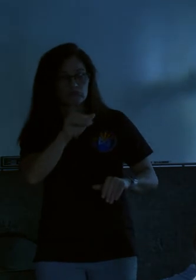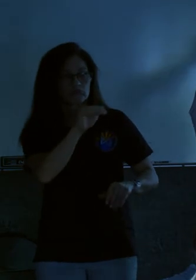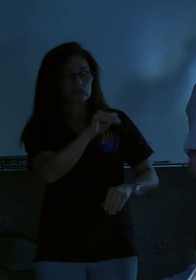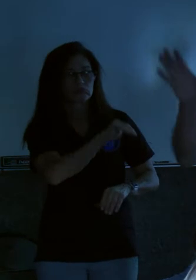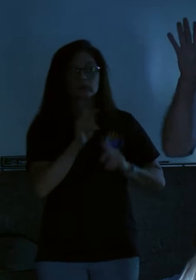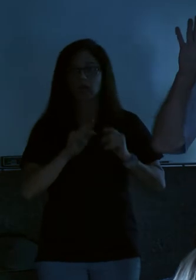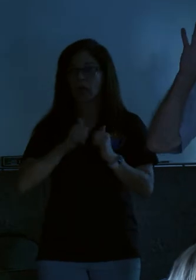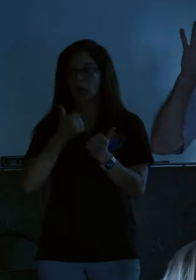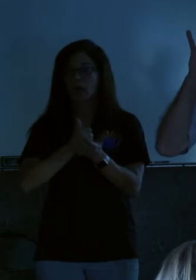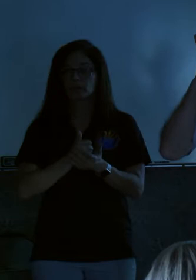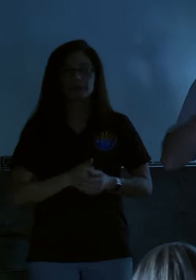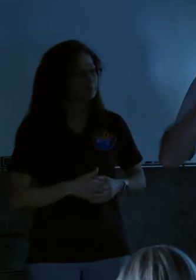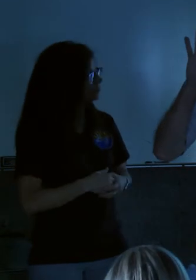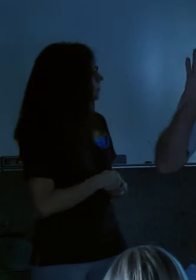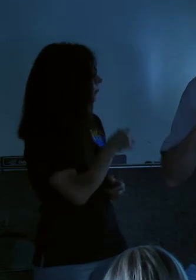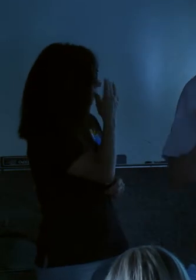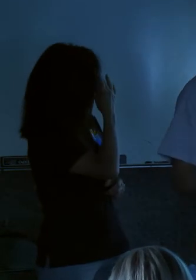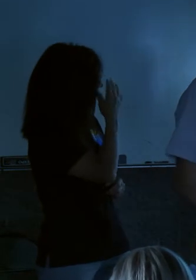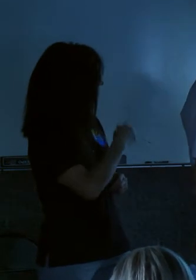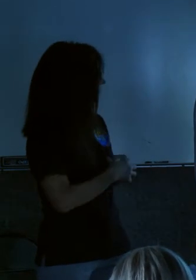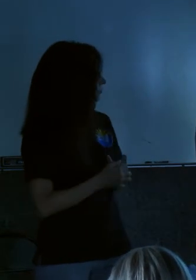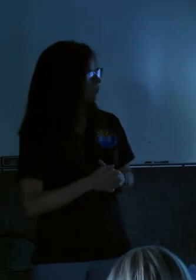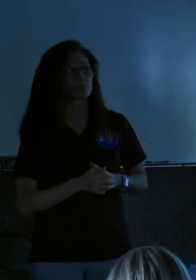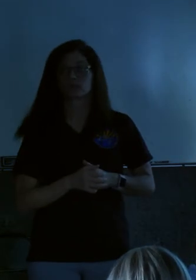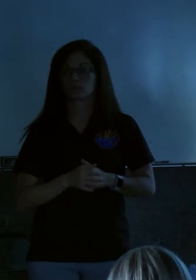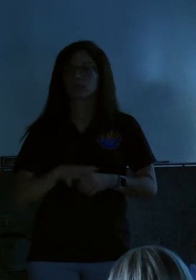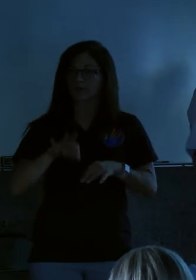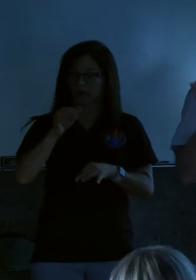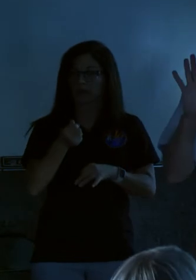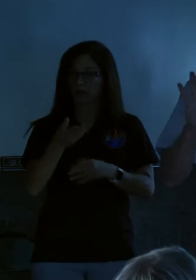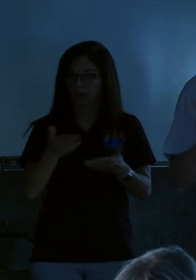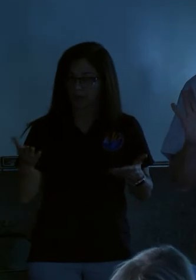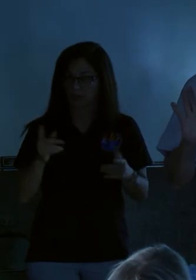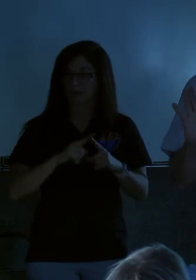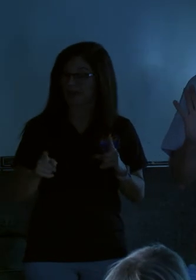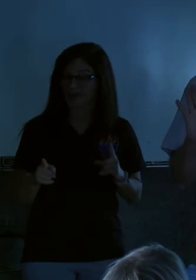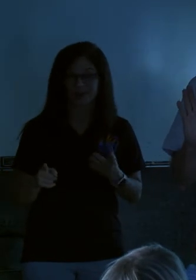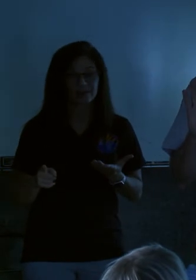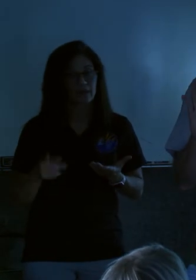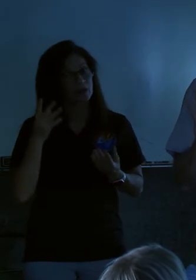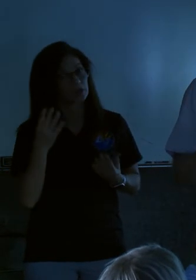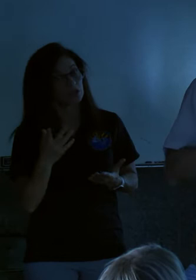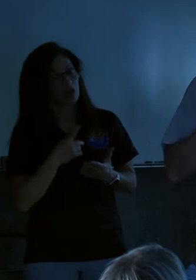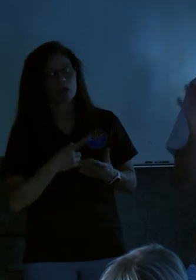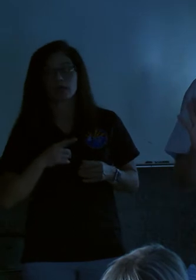this is, now, we found certain things, and I'm going to tell you what that is, but that doesn't mean that we got everything. We just